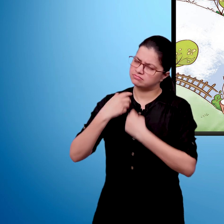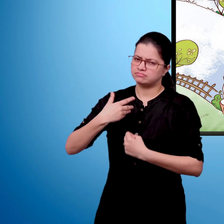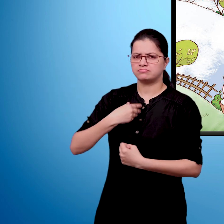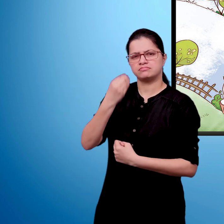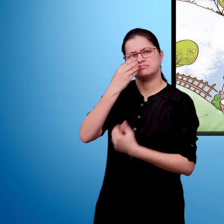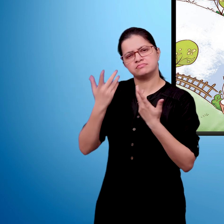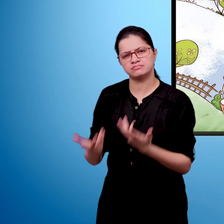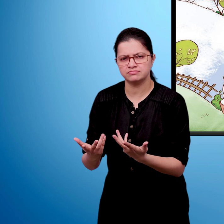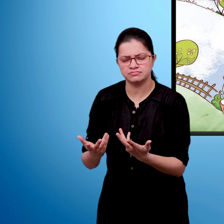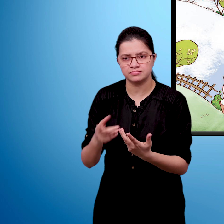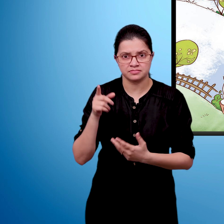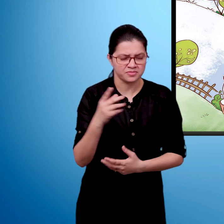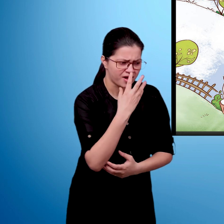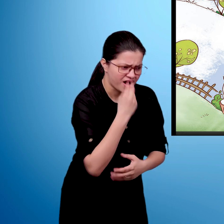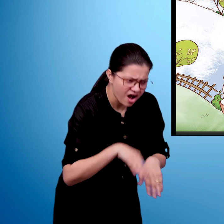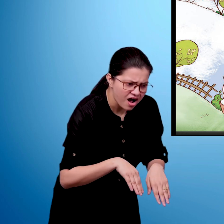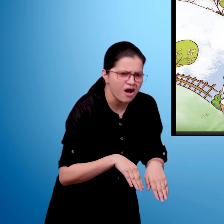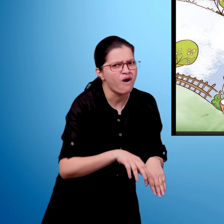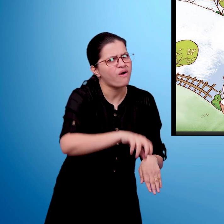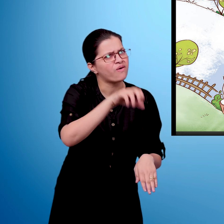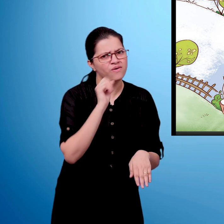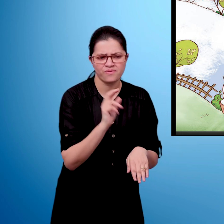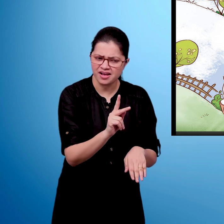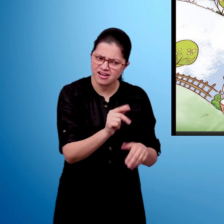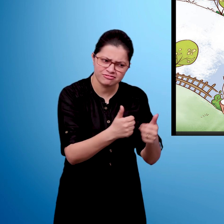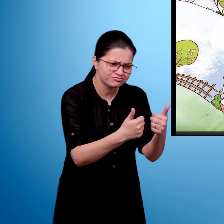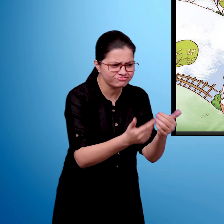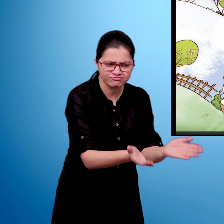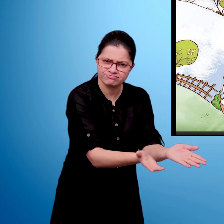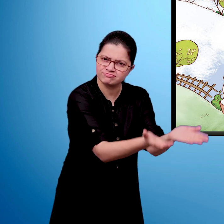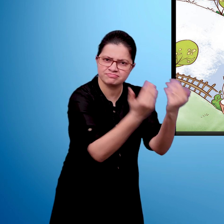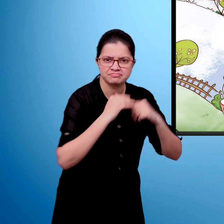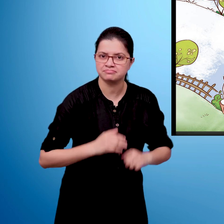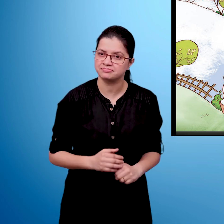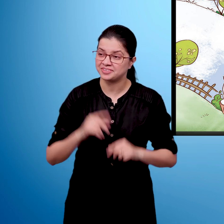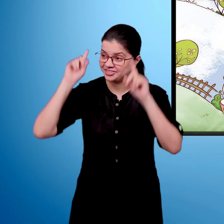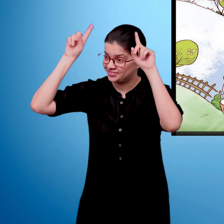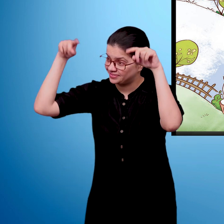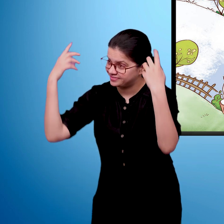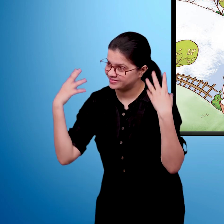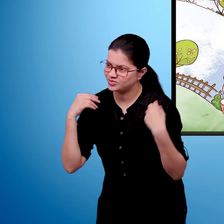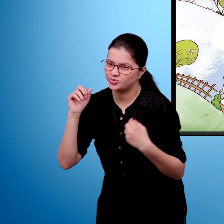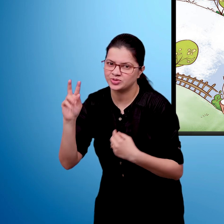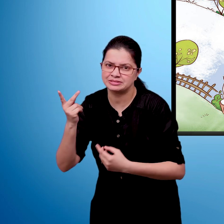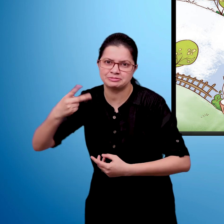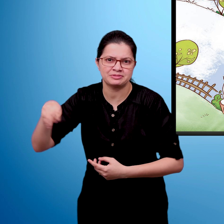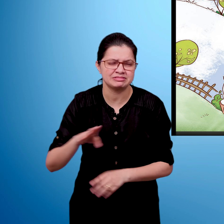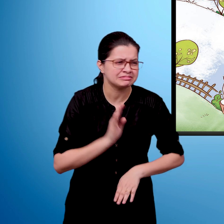The wolf says, Okay. You may go. The lamb told everything about the